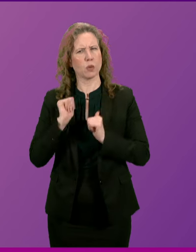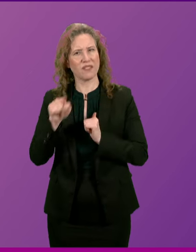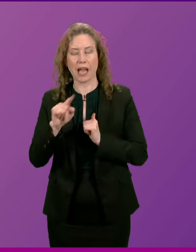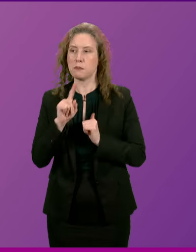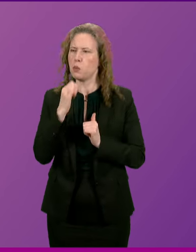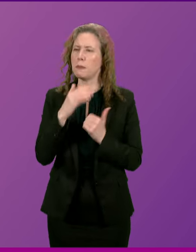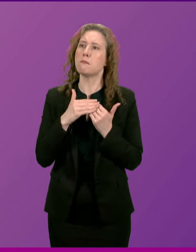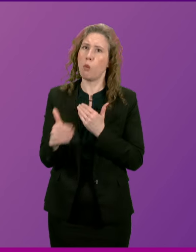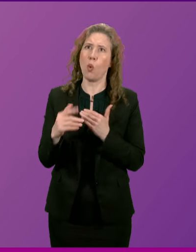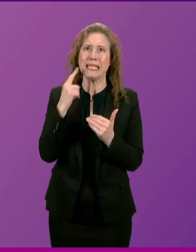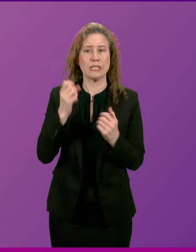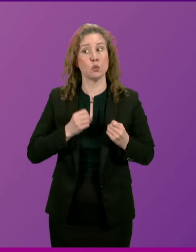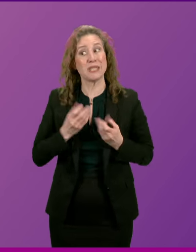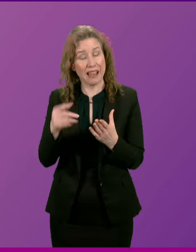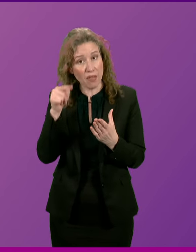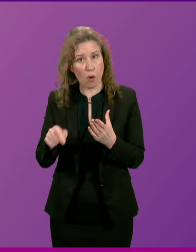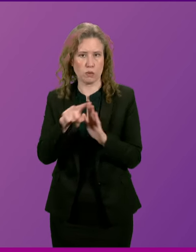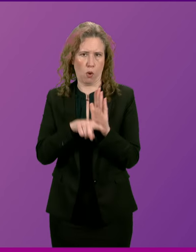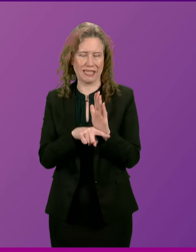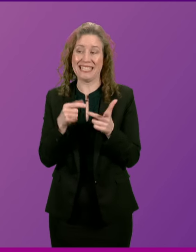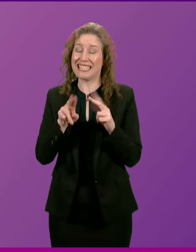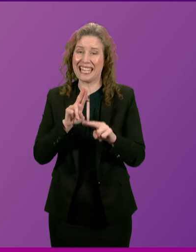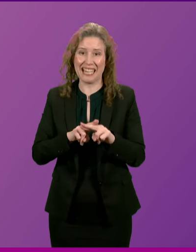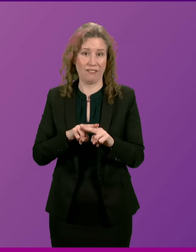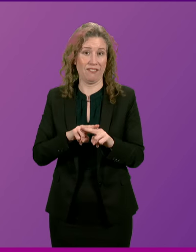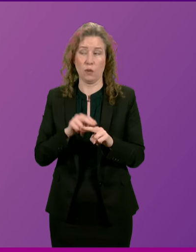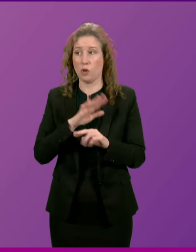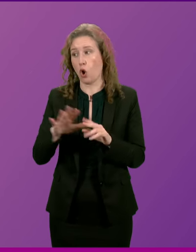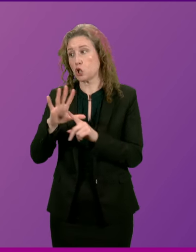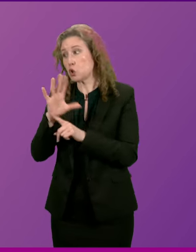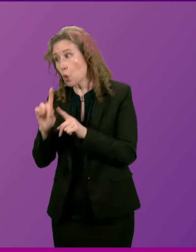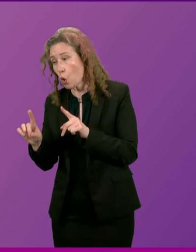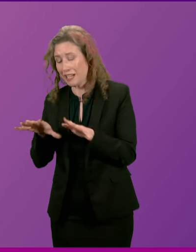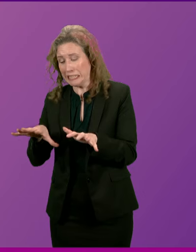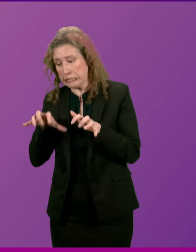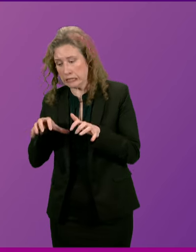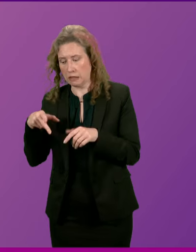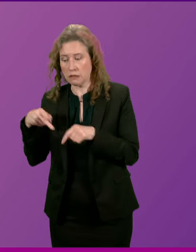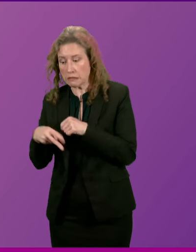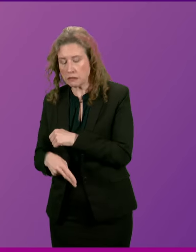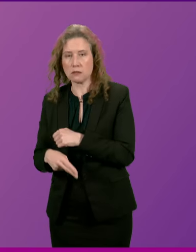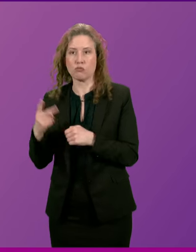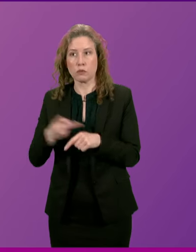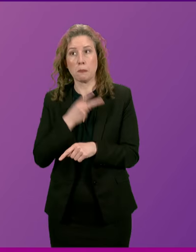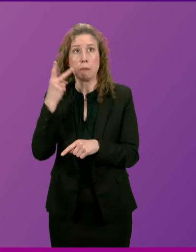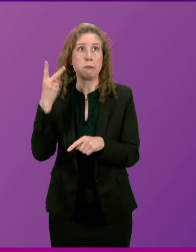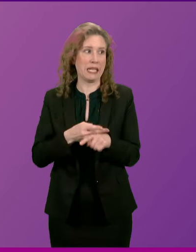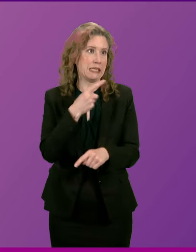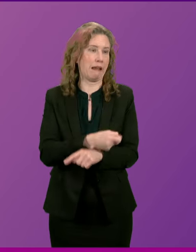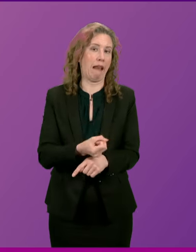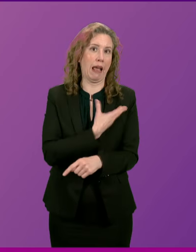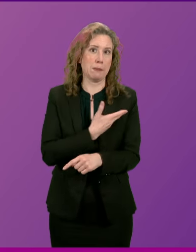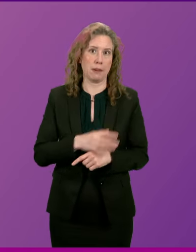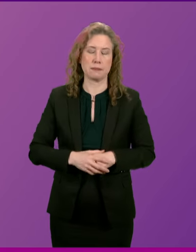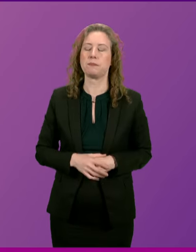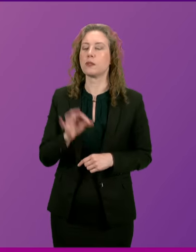be a lot easier to deliver these game-changing policies if we didn't have Tory, austerity and repeat. Question number